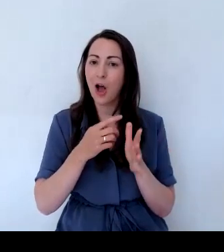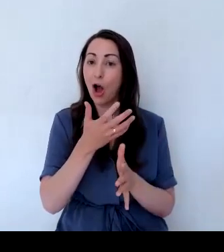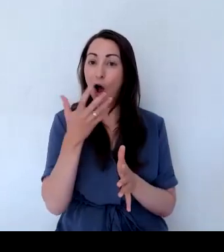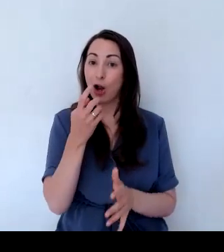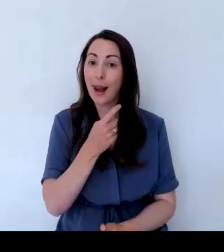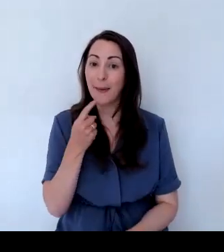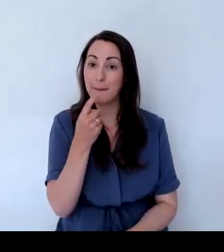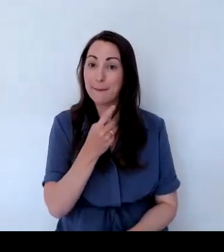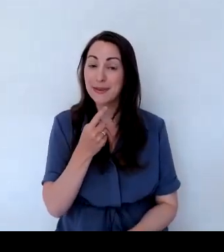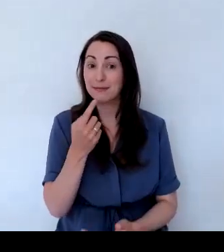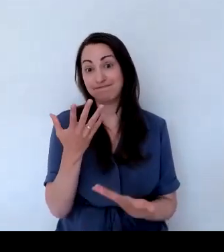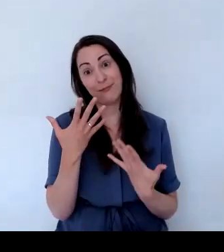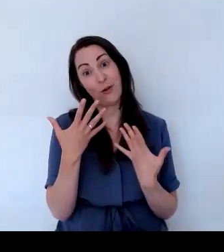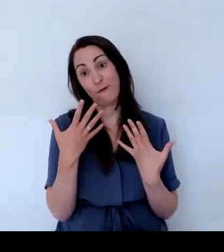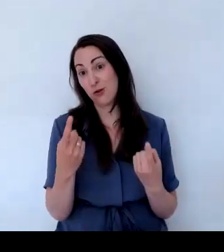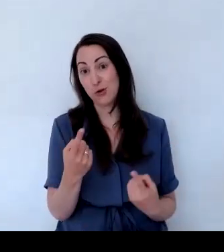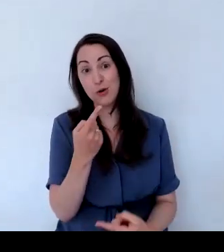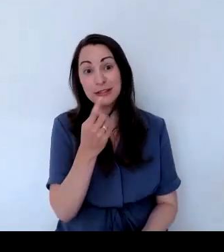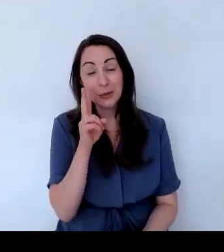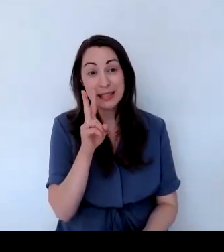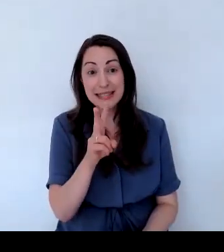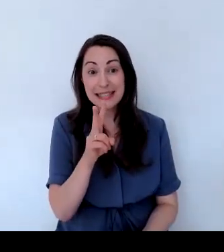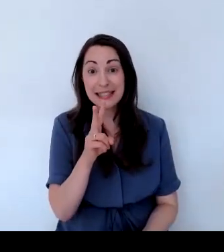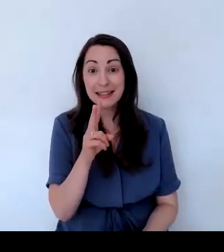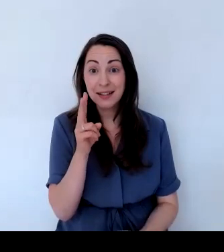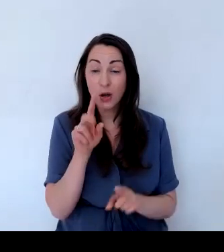For obvious reasons, it looks like a pair of lips.